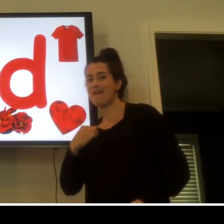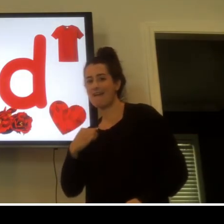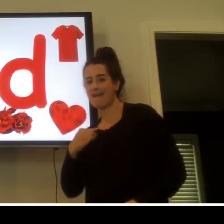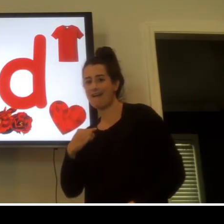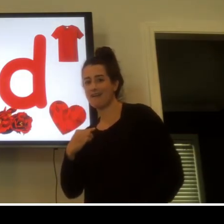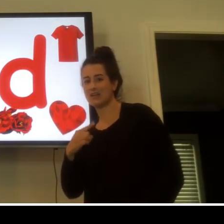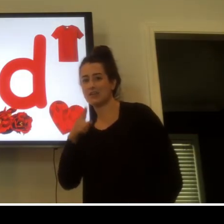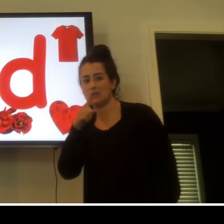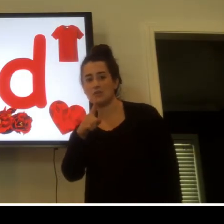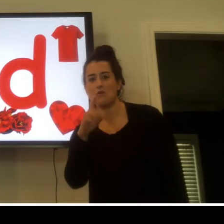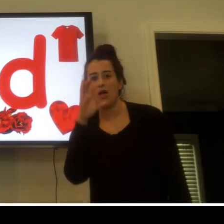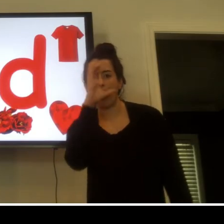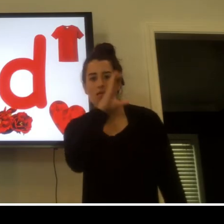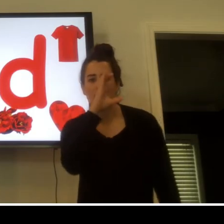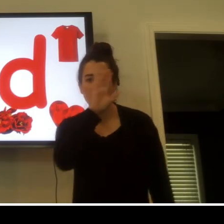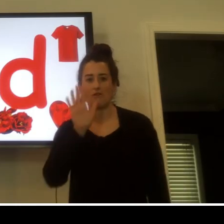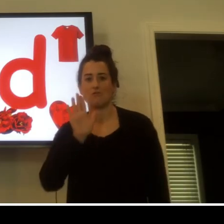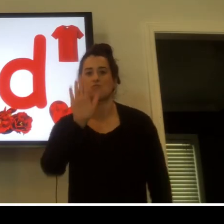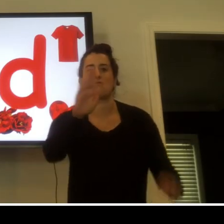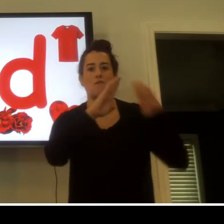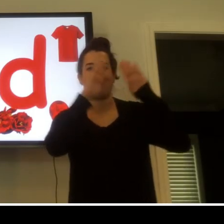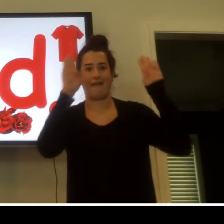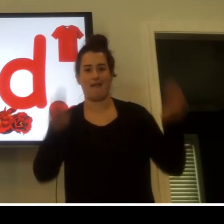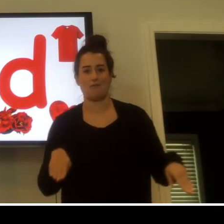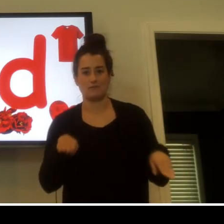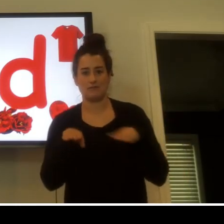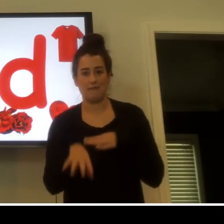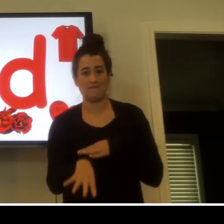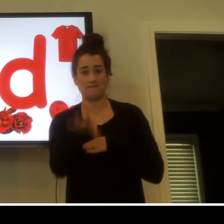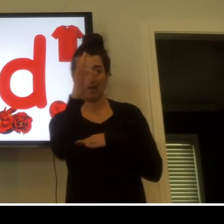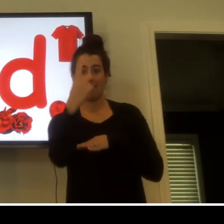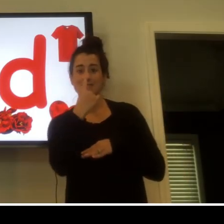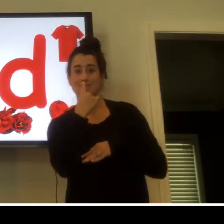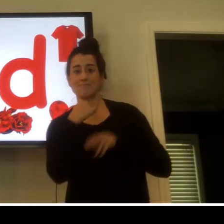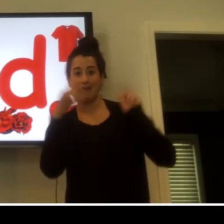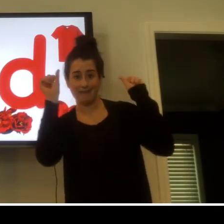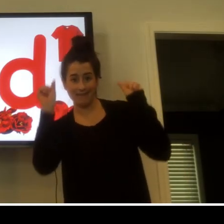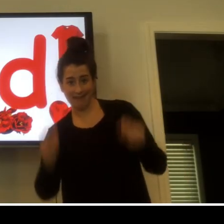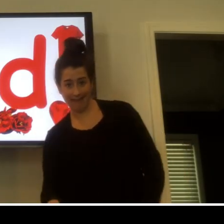red. Go search in your house and find some red things.